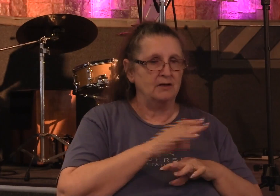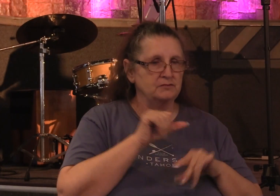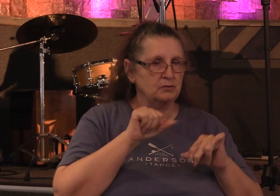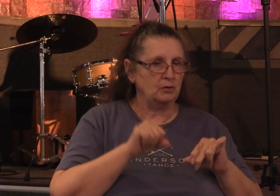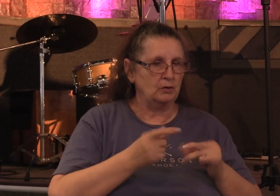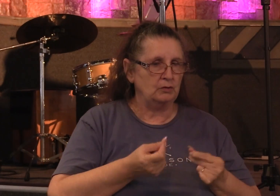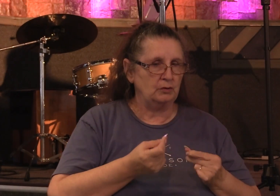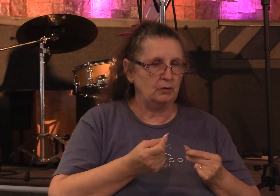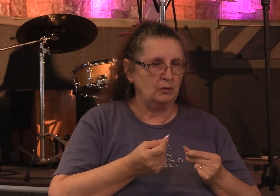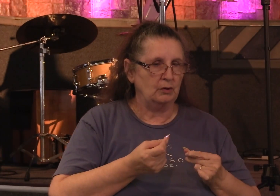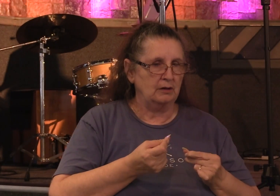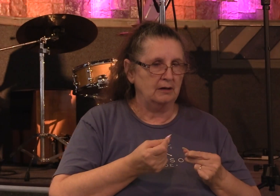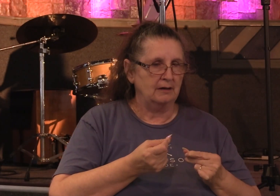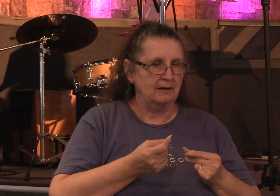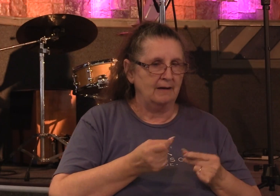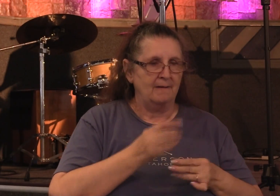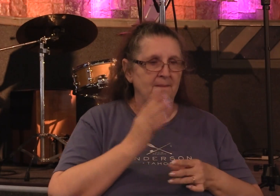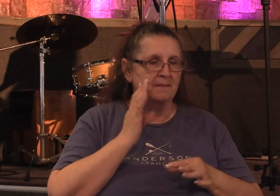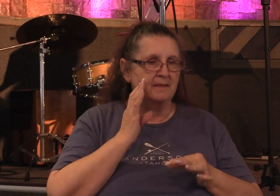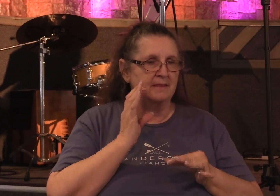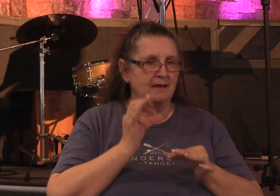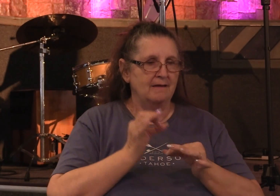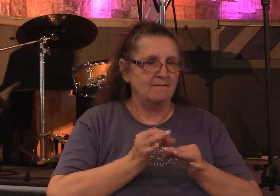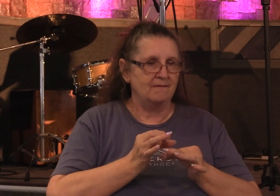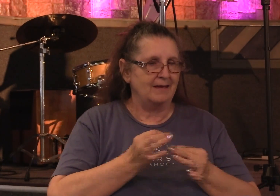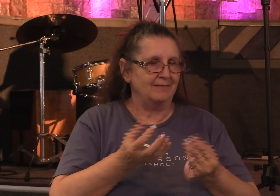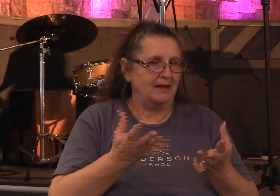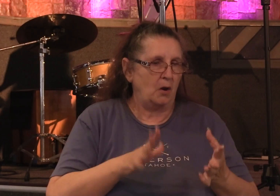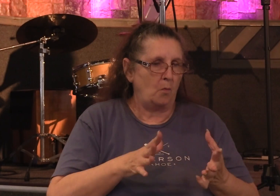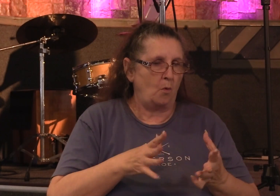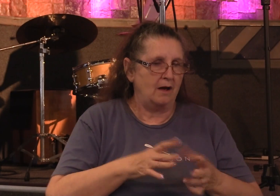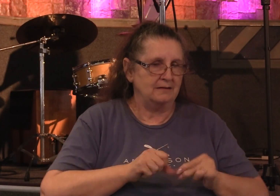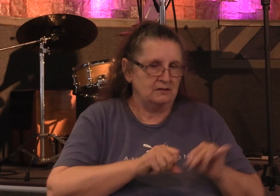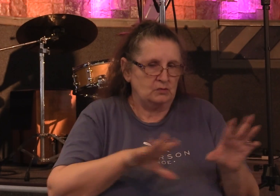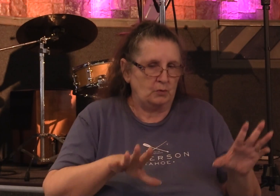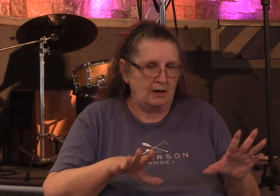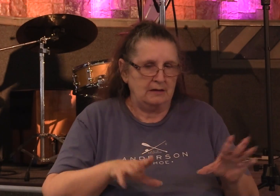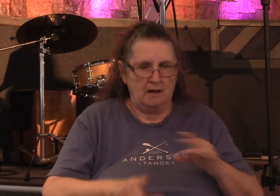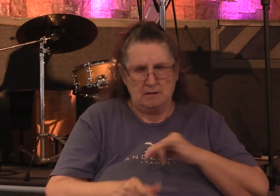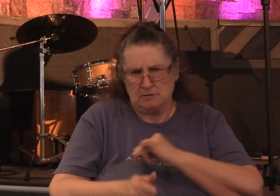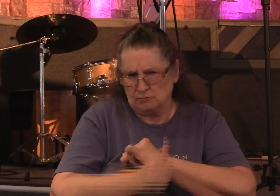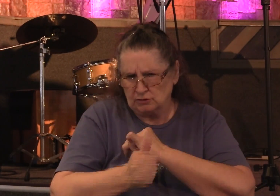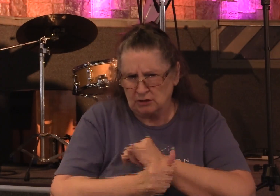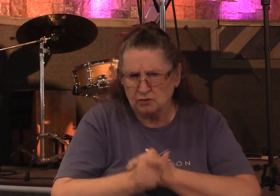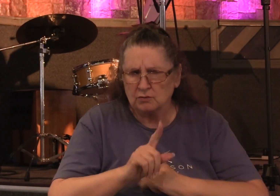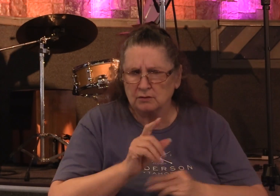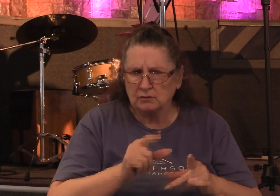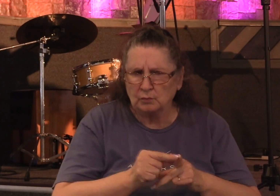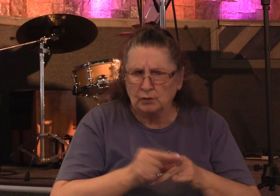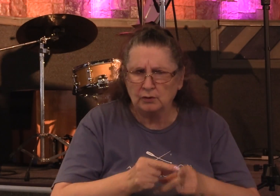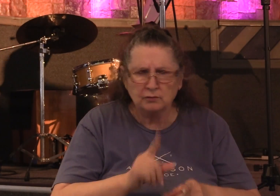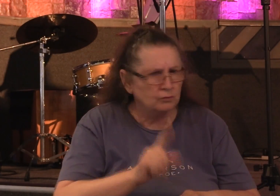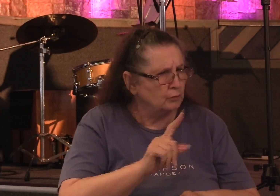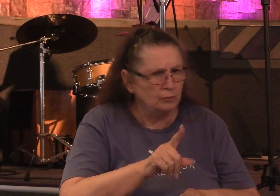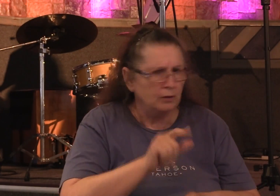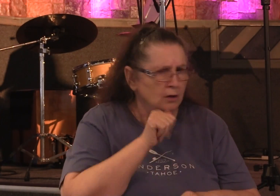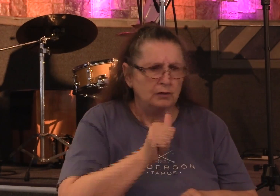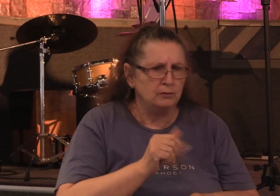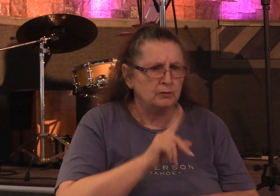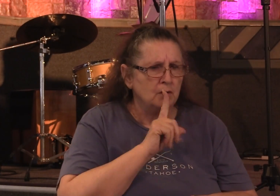didn't spread any further. They severely threatened Peter and John not to speak